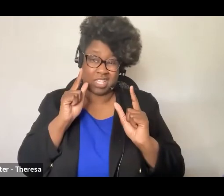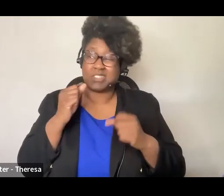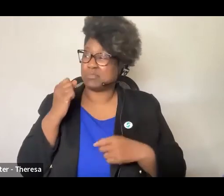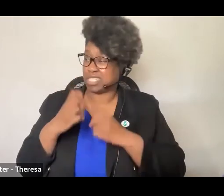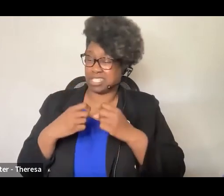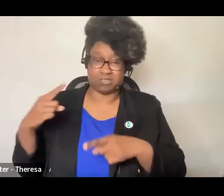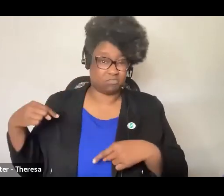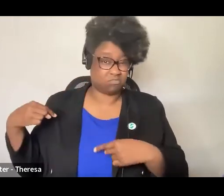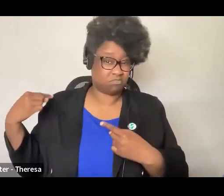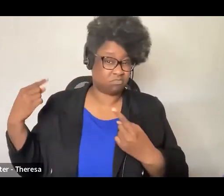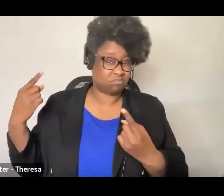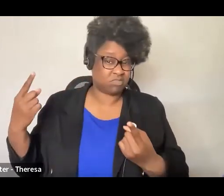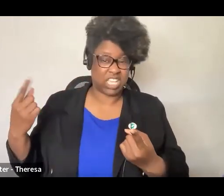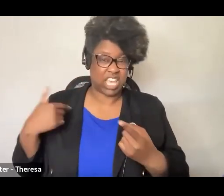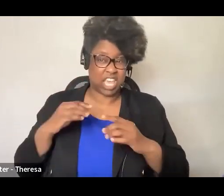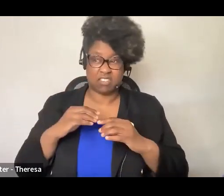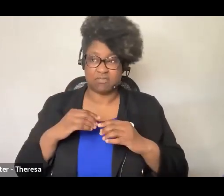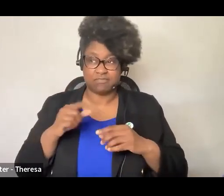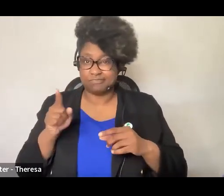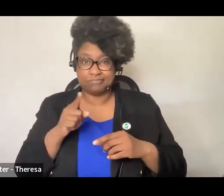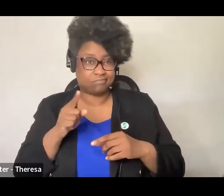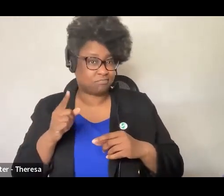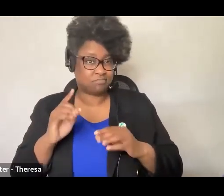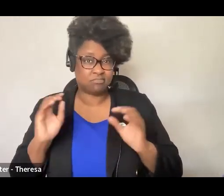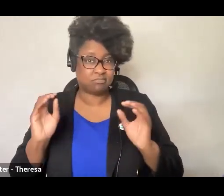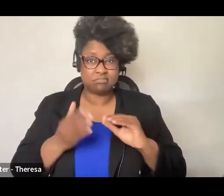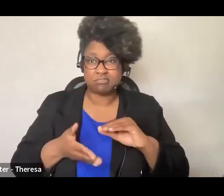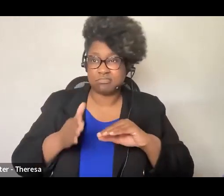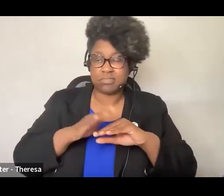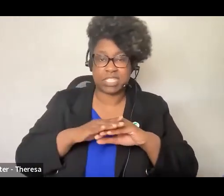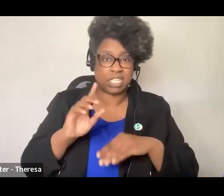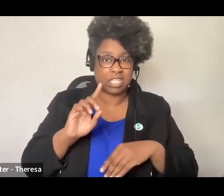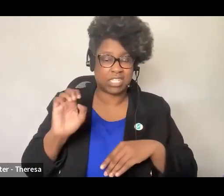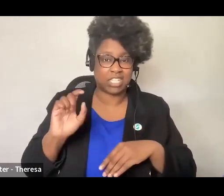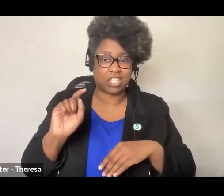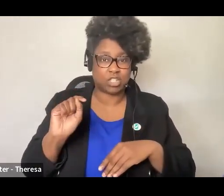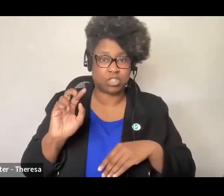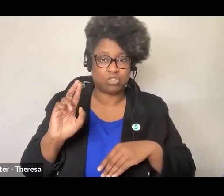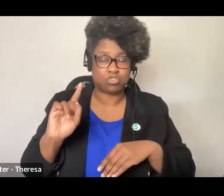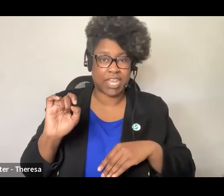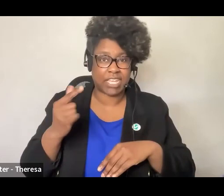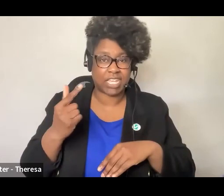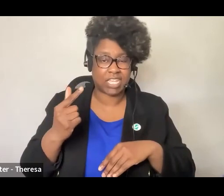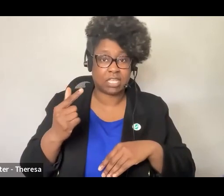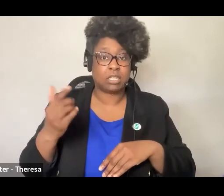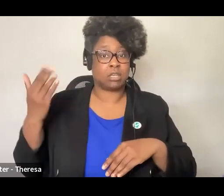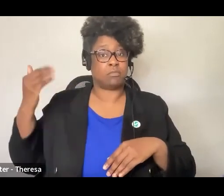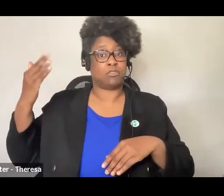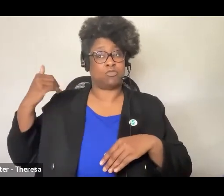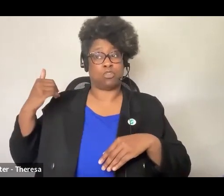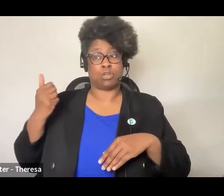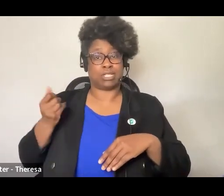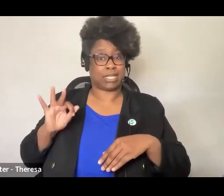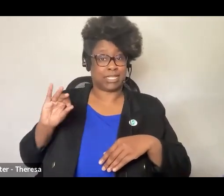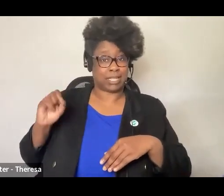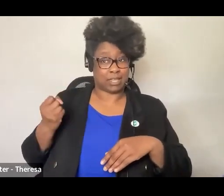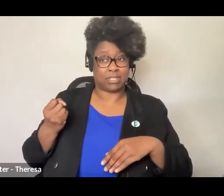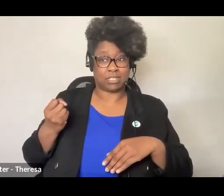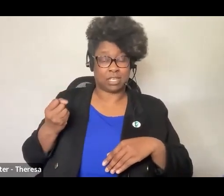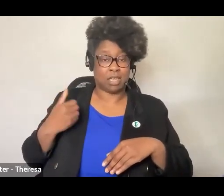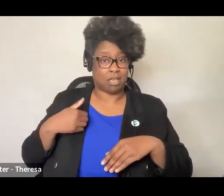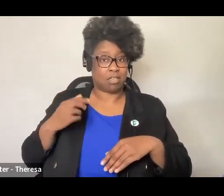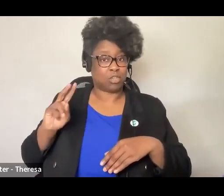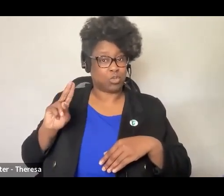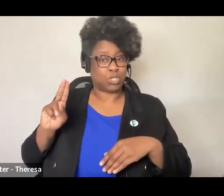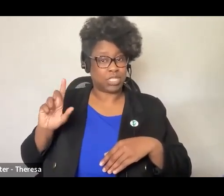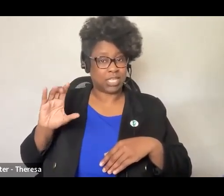we don't have more detracking in schools. I thought we were on the cusp of a revolution back in the 90s and Nila was at UCLA